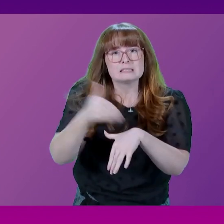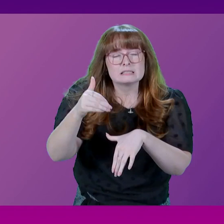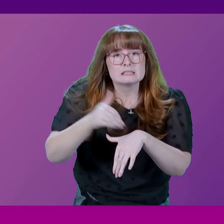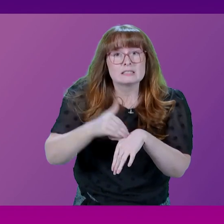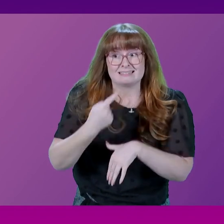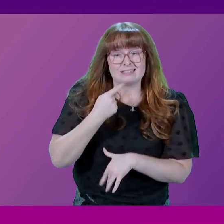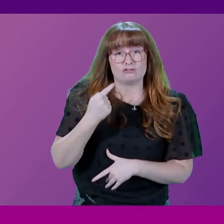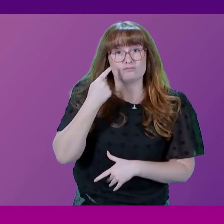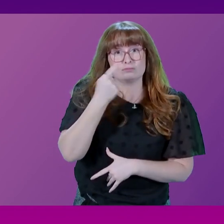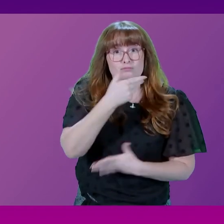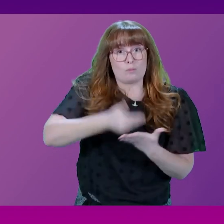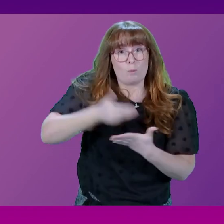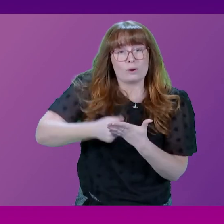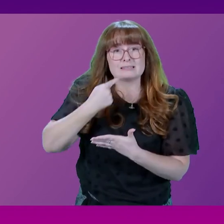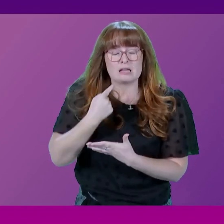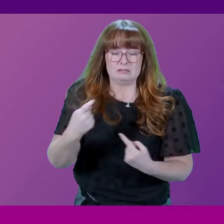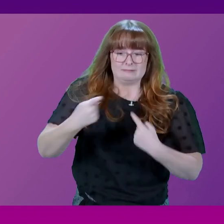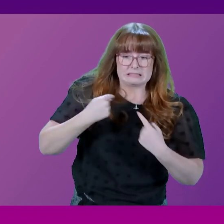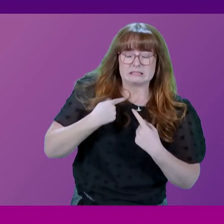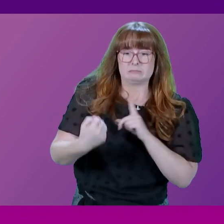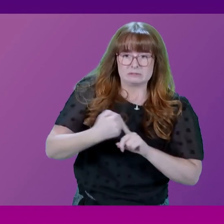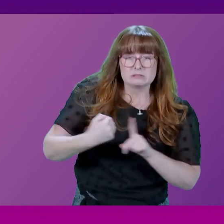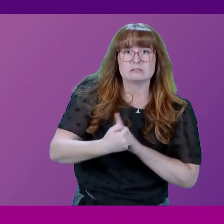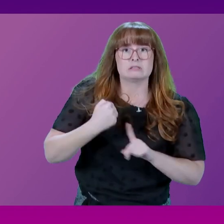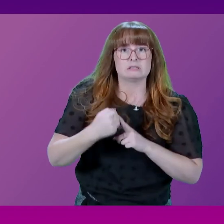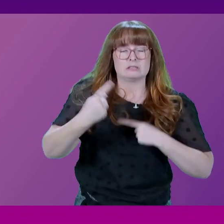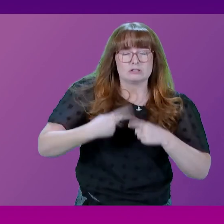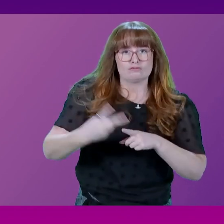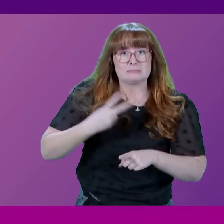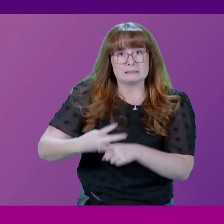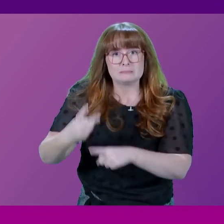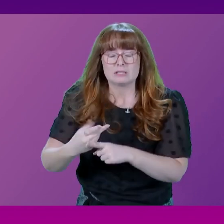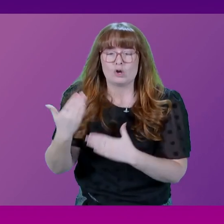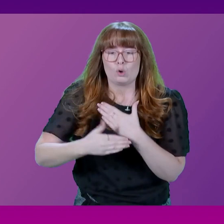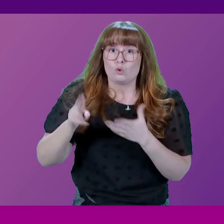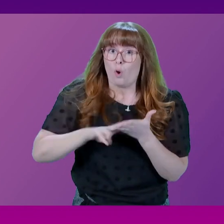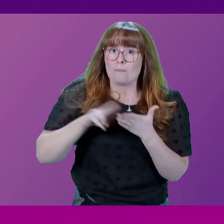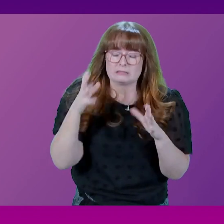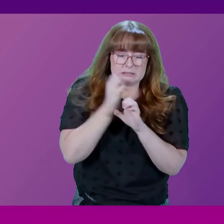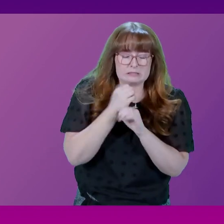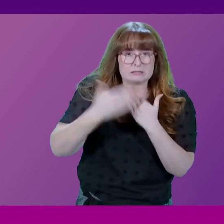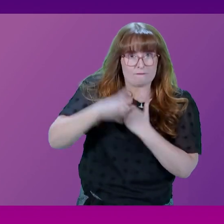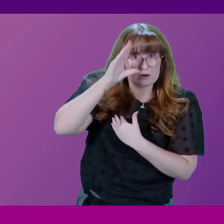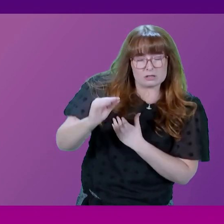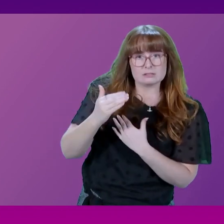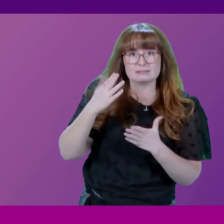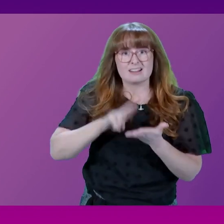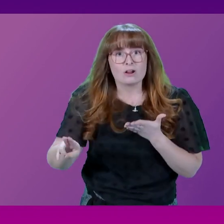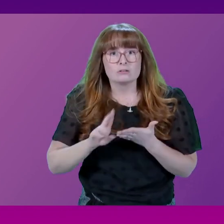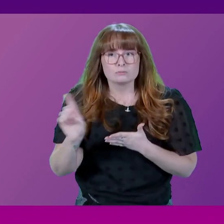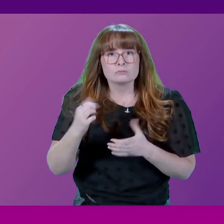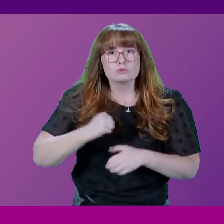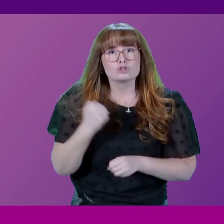report that found that people who experience frequent and serious repeat violence often do not bring this to the attention of the authorities.